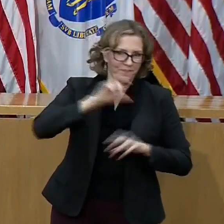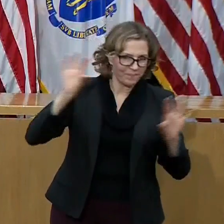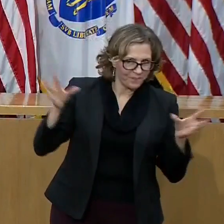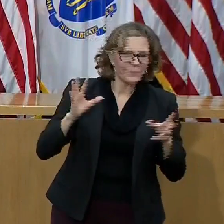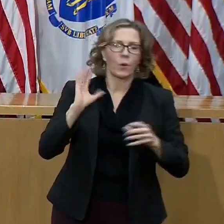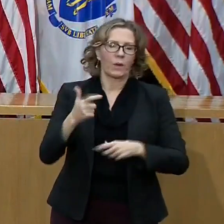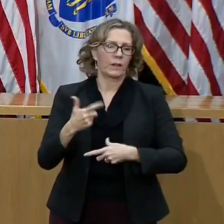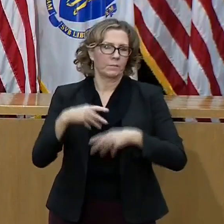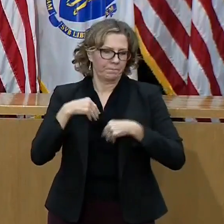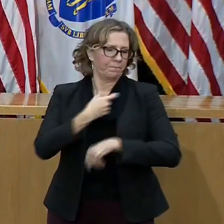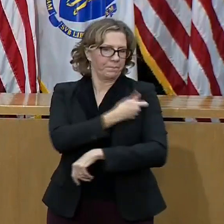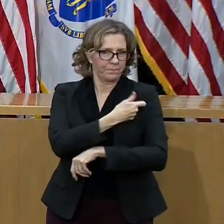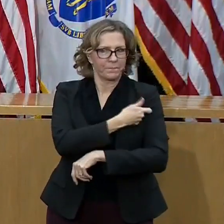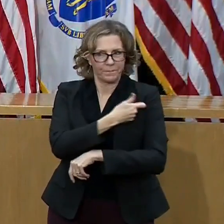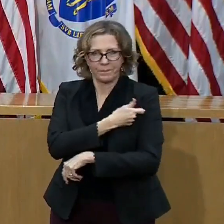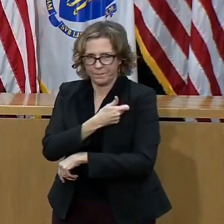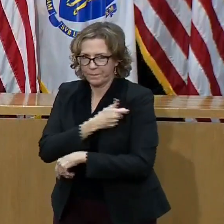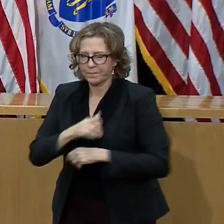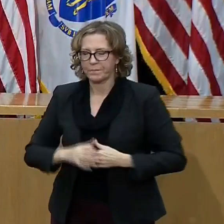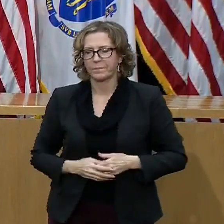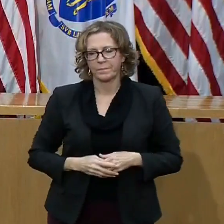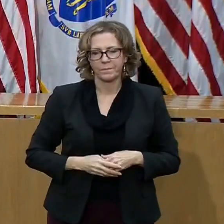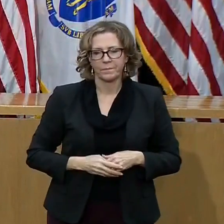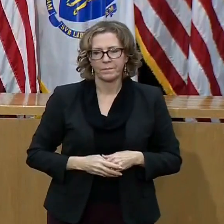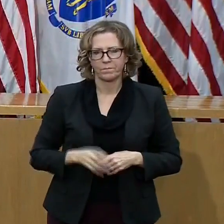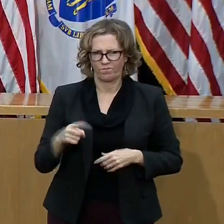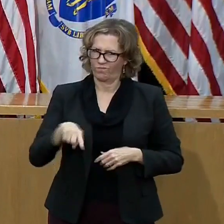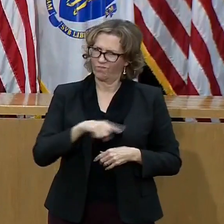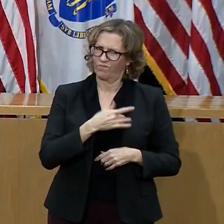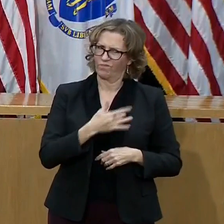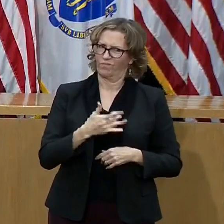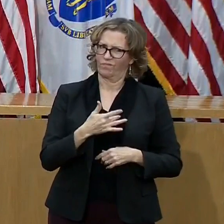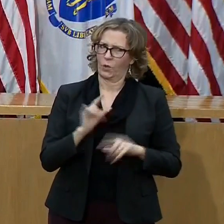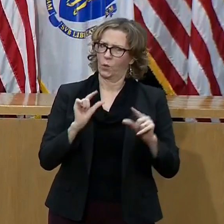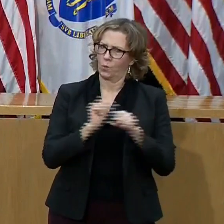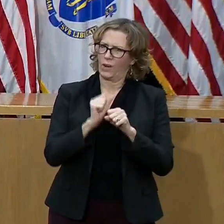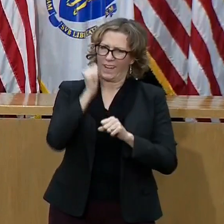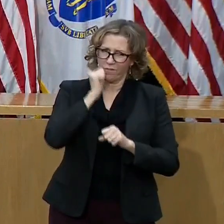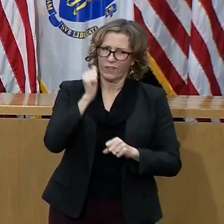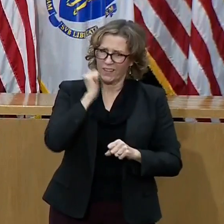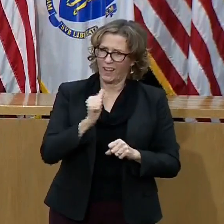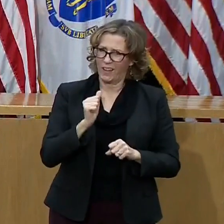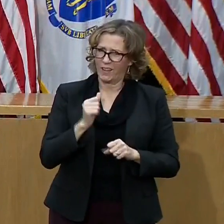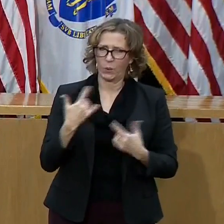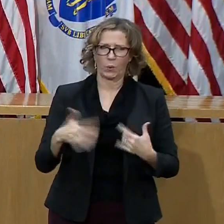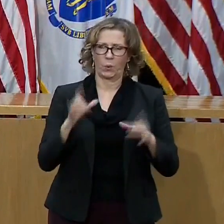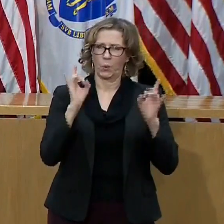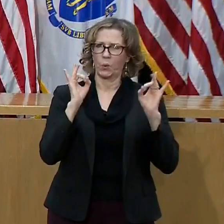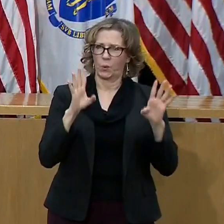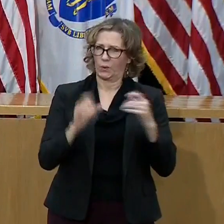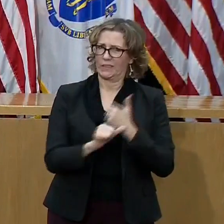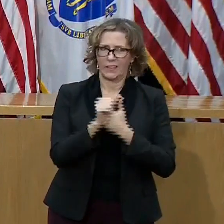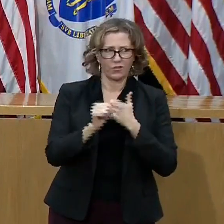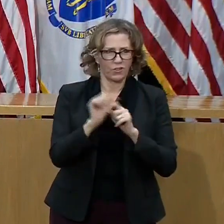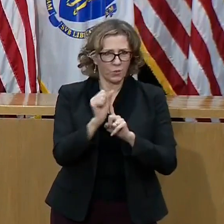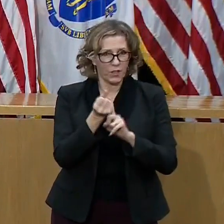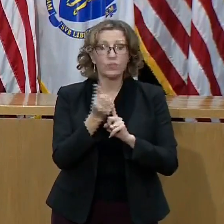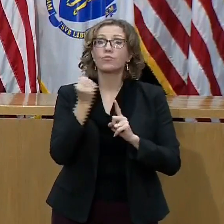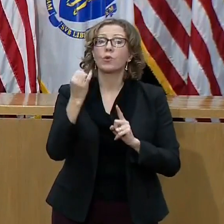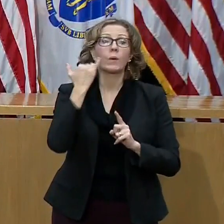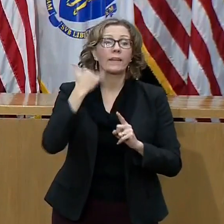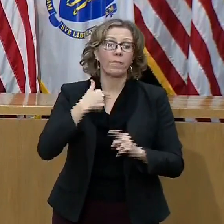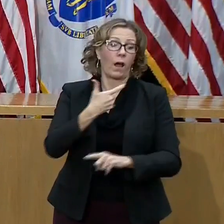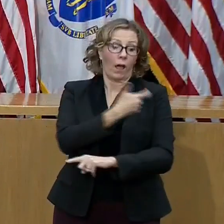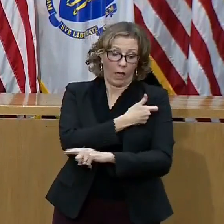EMTs, and all first responders work in risky situations every day, and this vaccine will protect them from